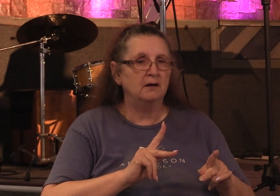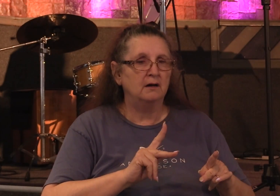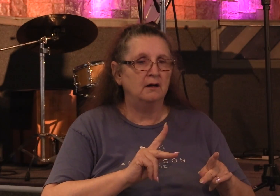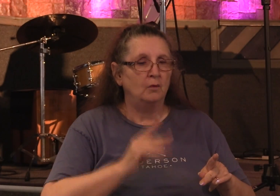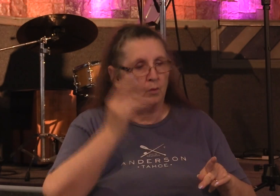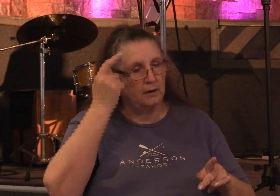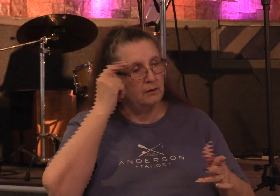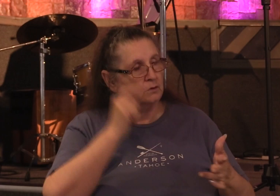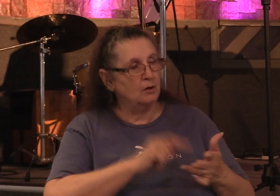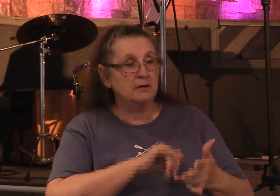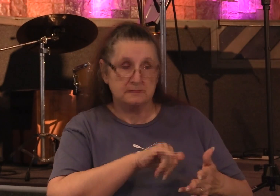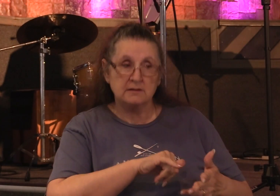that.